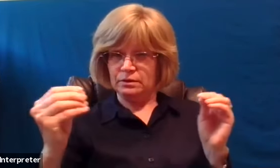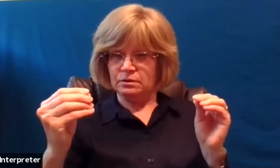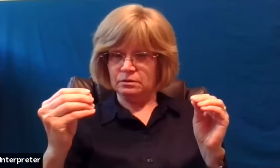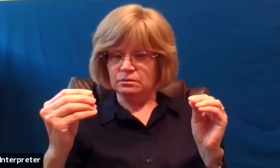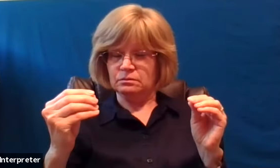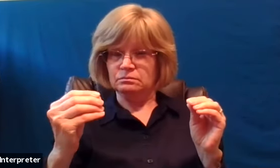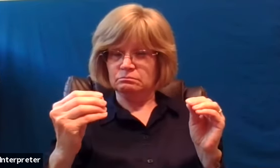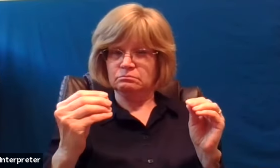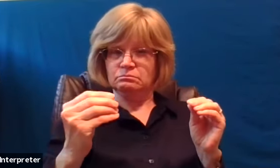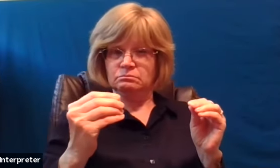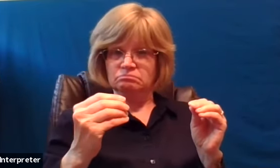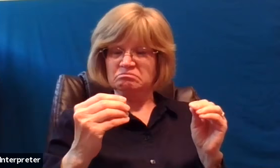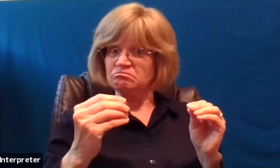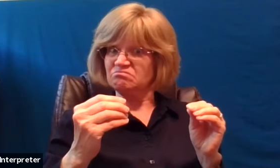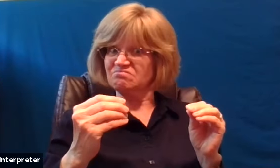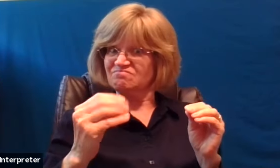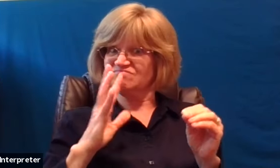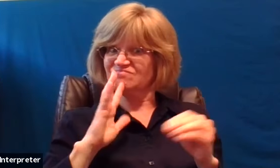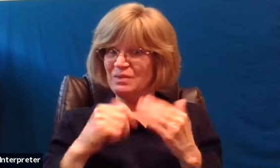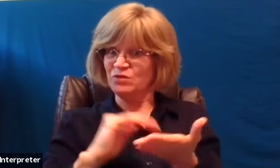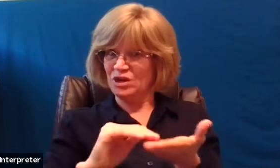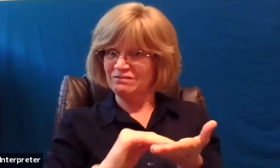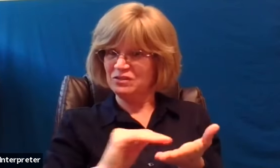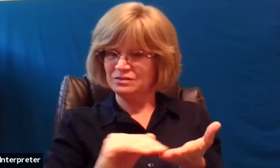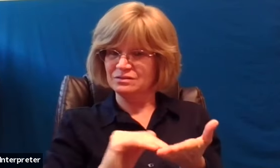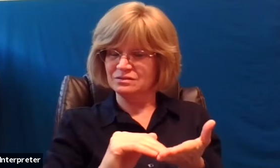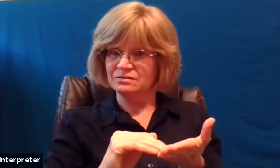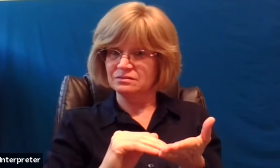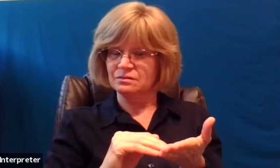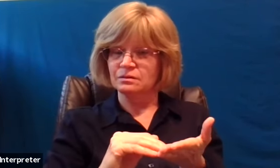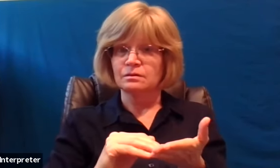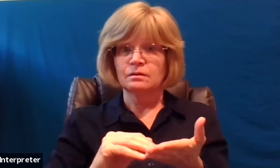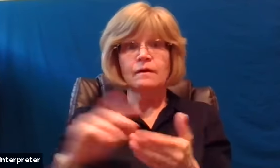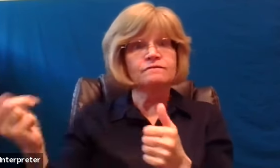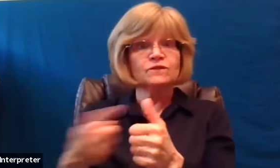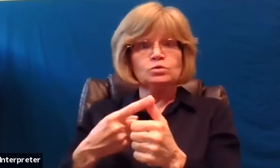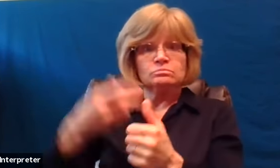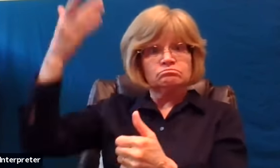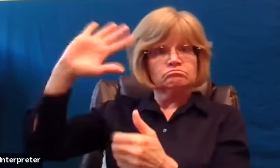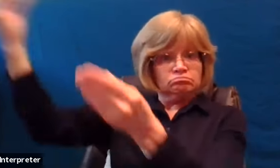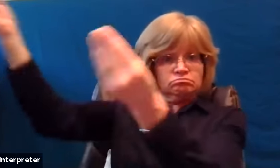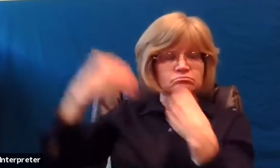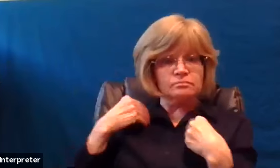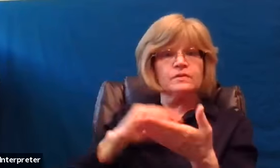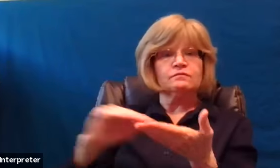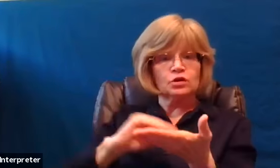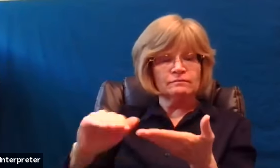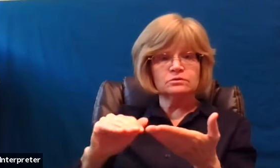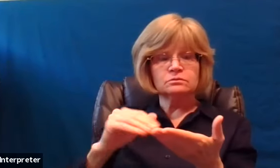more convinced forgiveness forgiveness is initially given without condition but